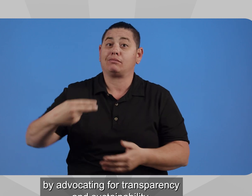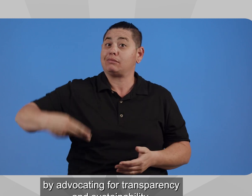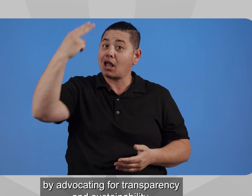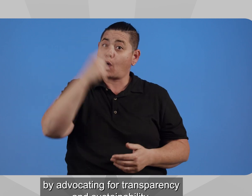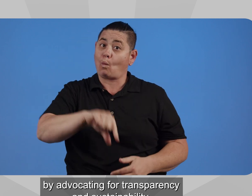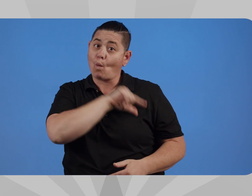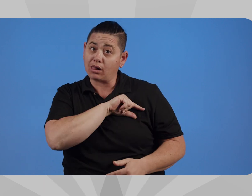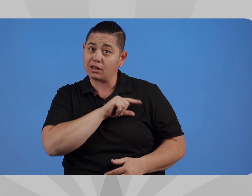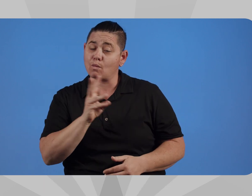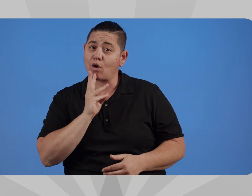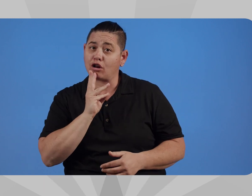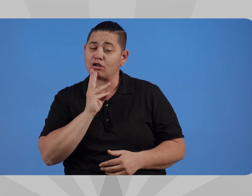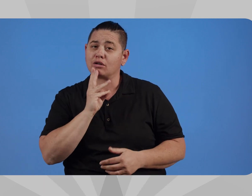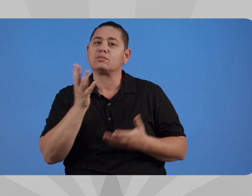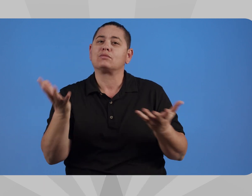sustainability,